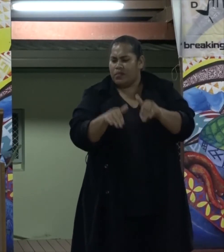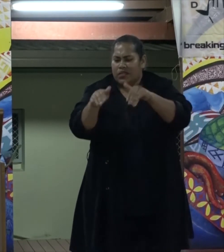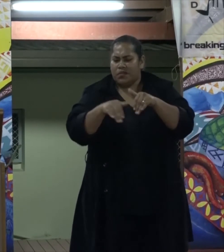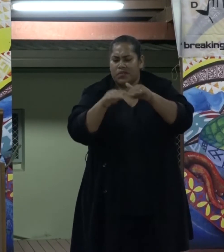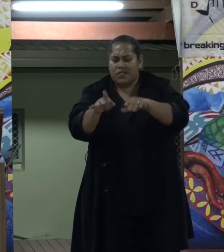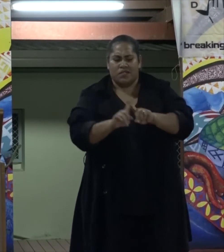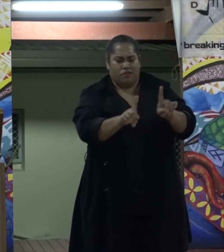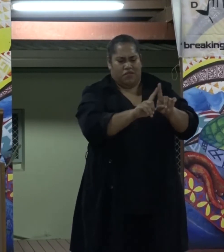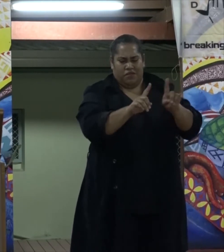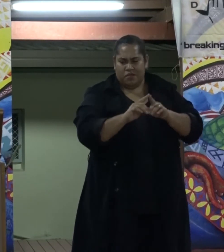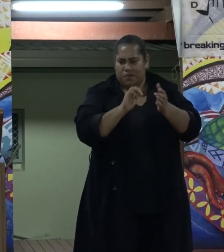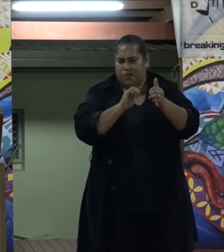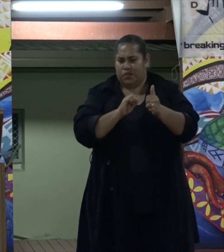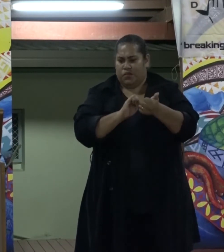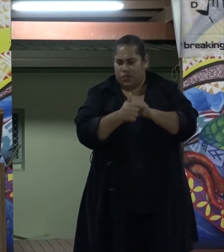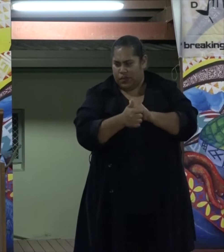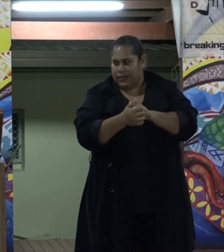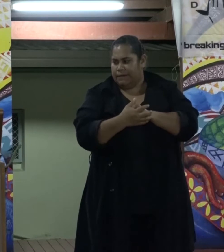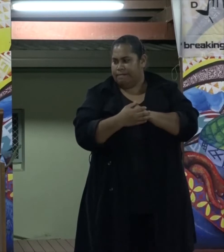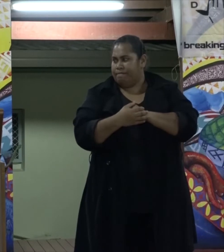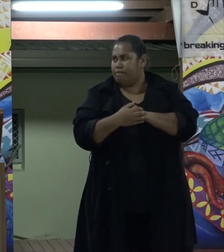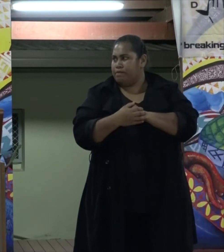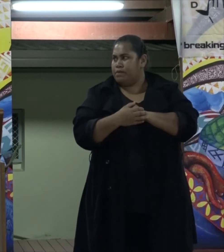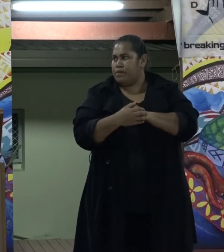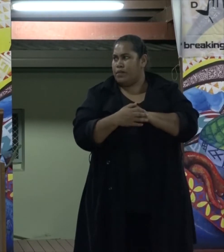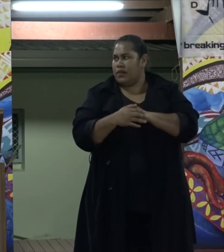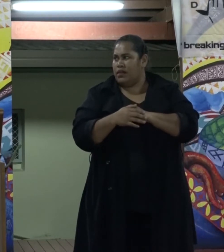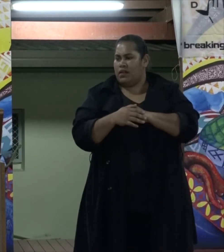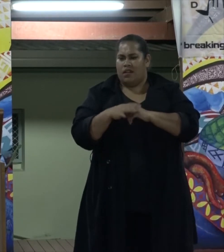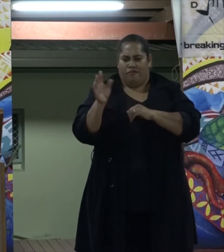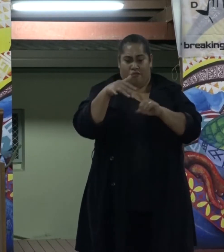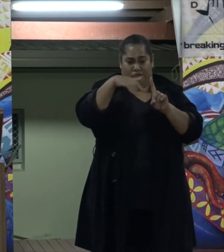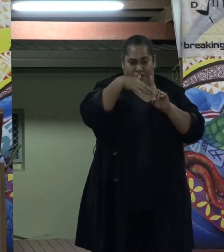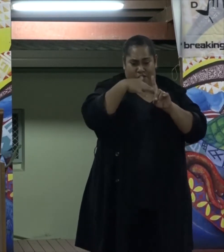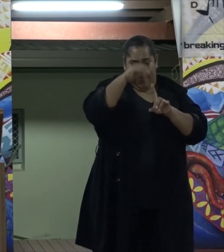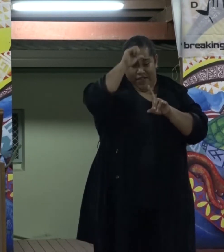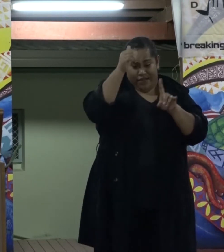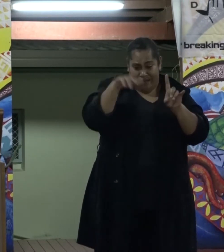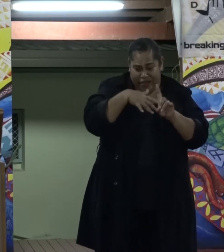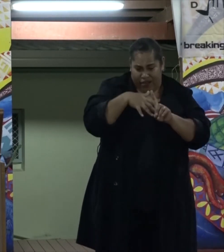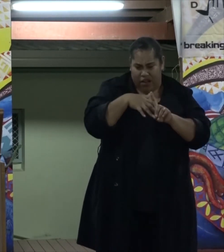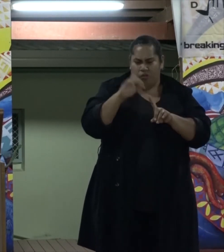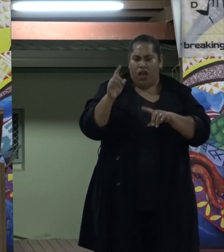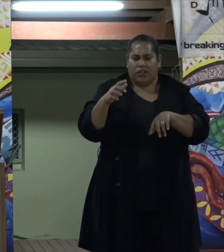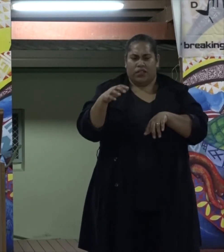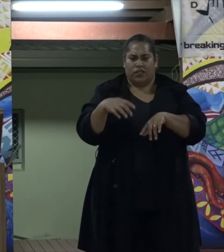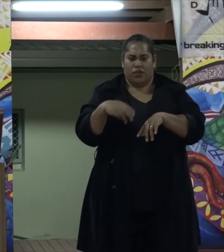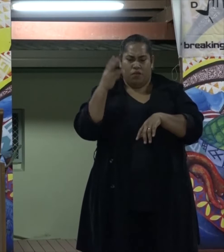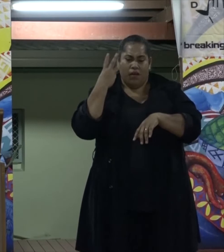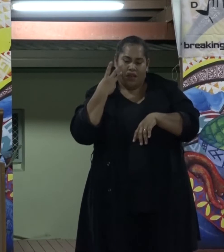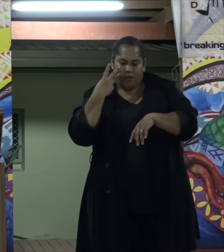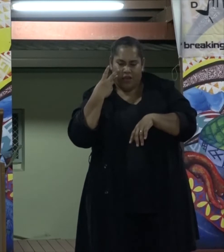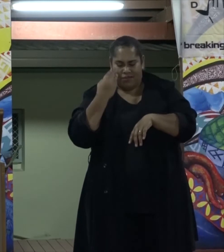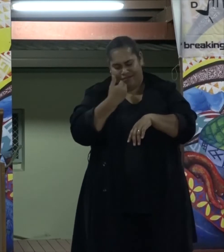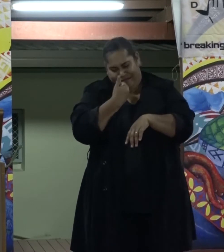sporting and recreational activities. Coming from an Indo-Fijian background, where females are usually shy